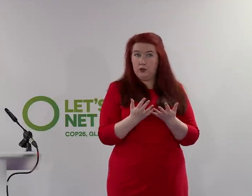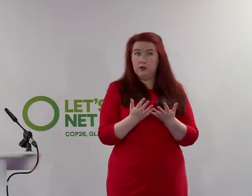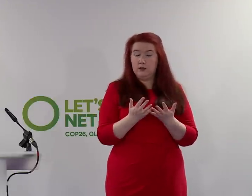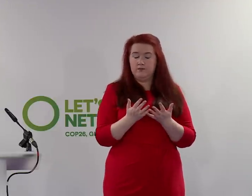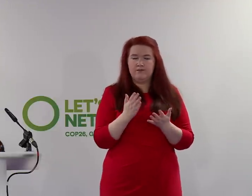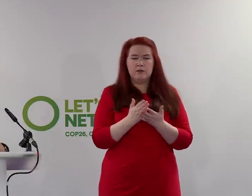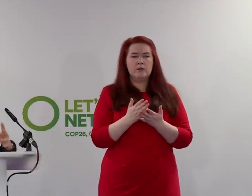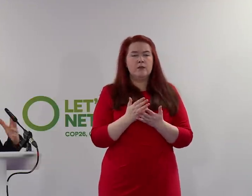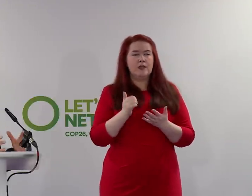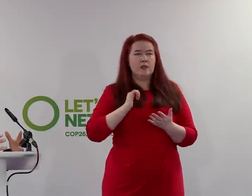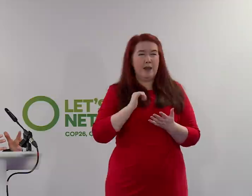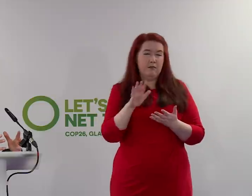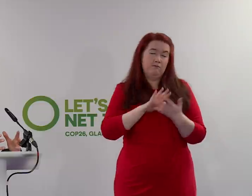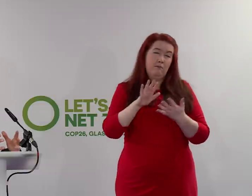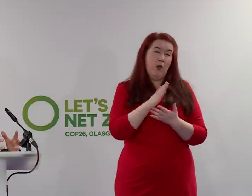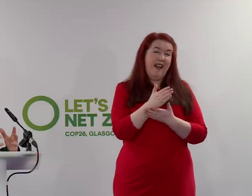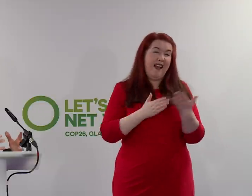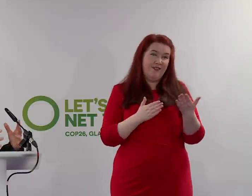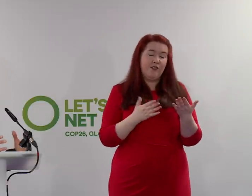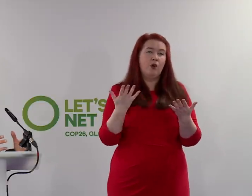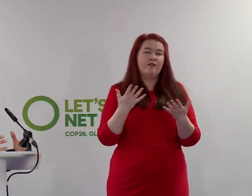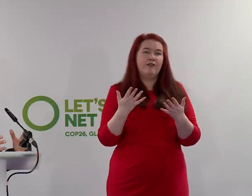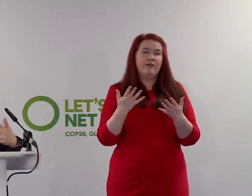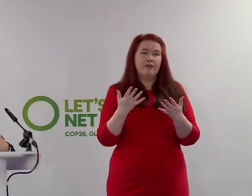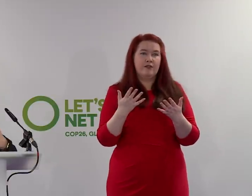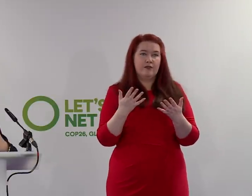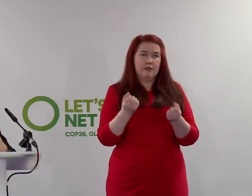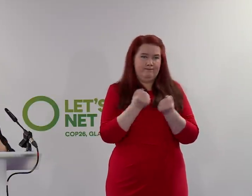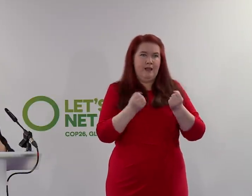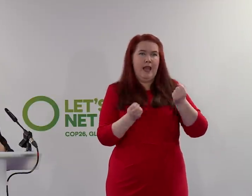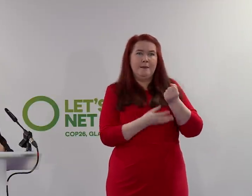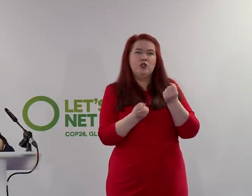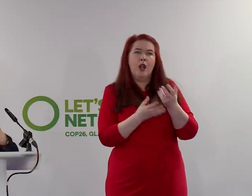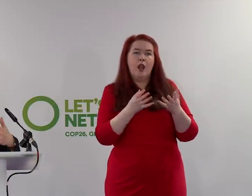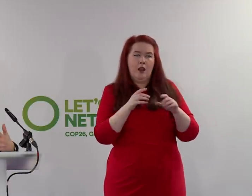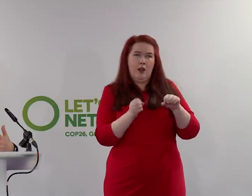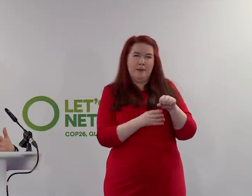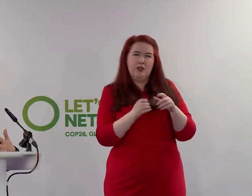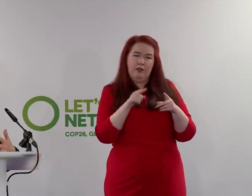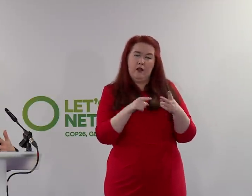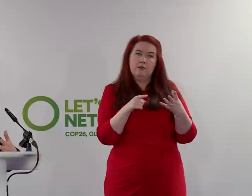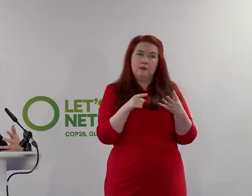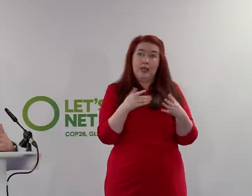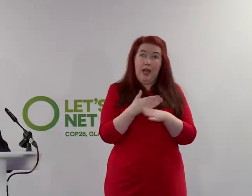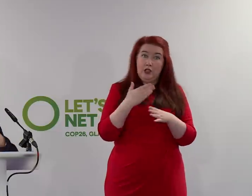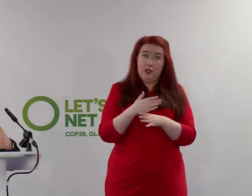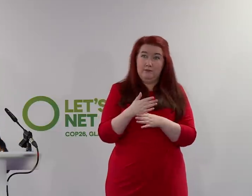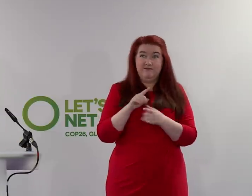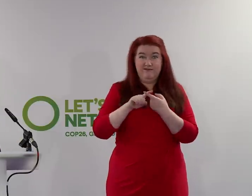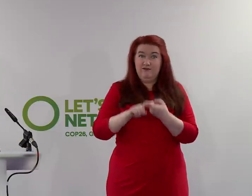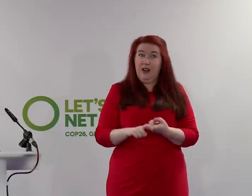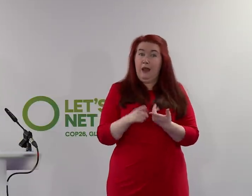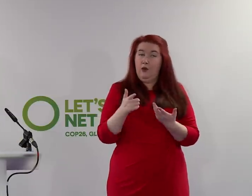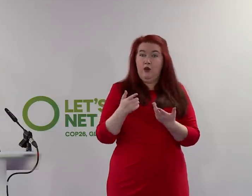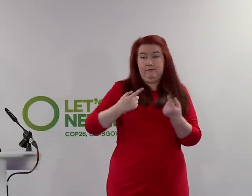about half of the emissions reduction that is required depends on action on the part of governments like ours. So there's a big role to